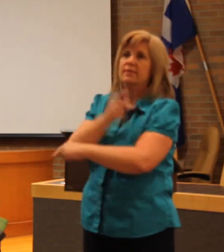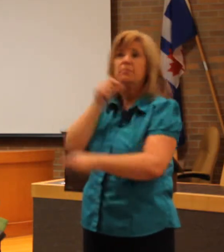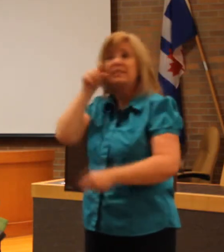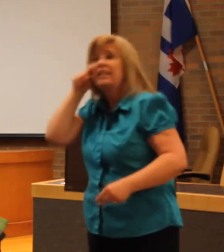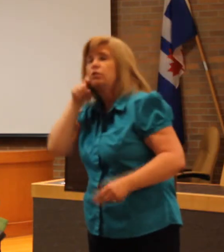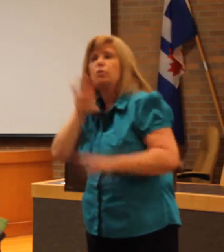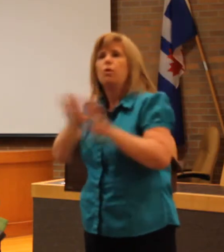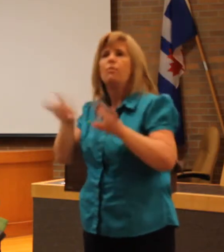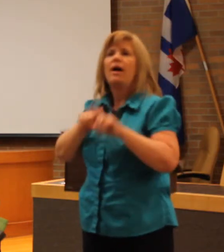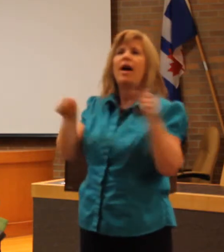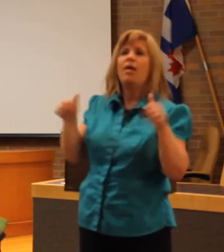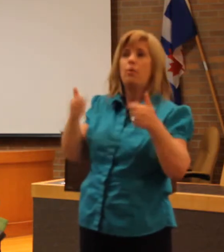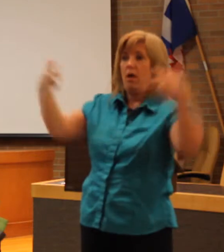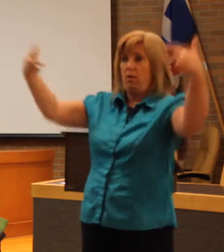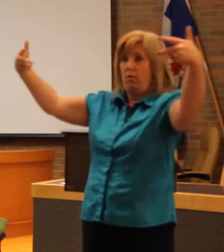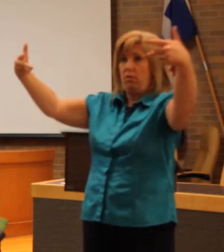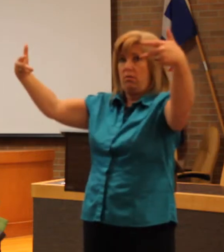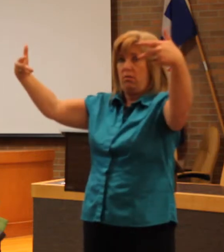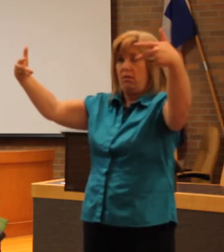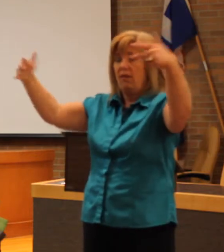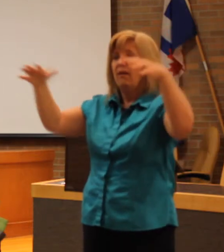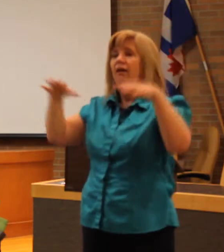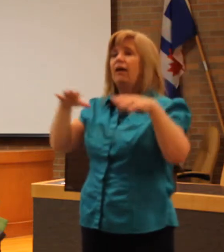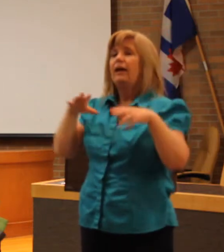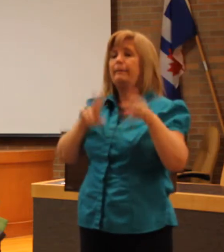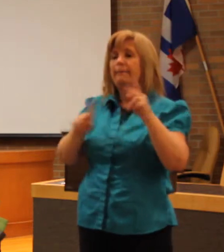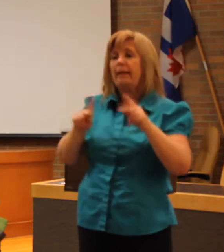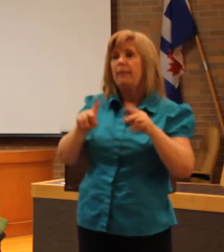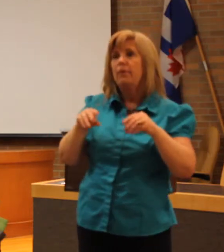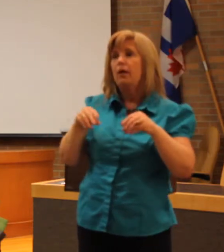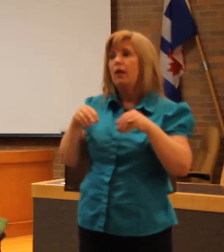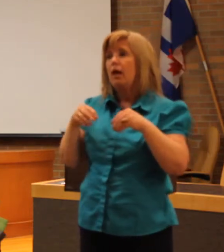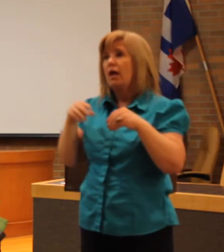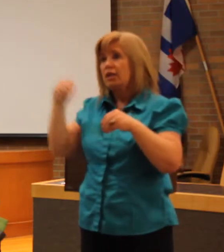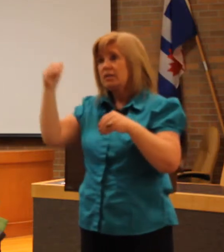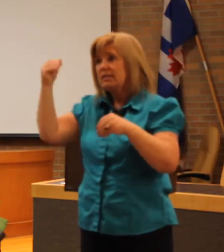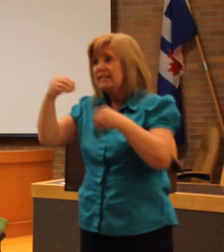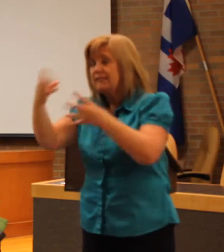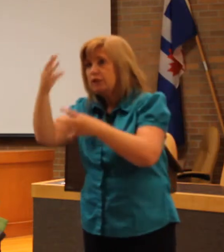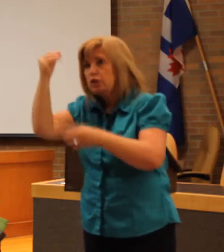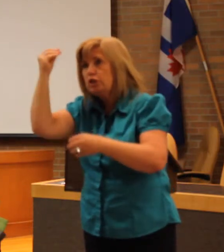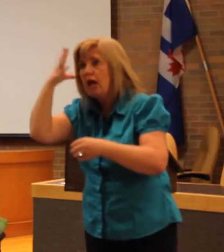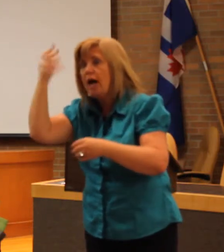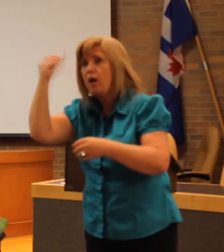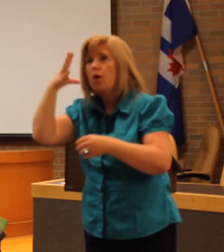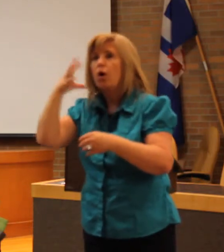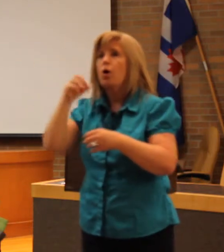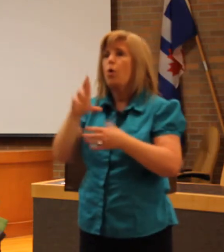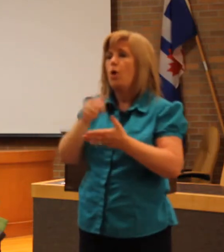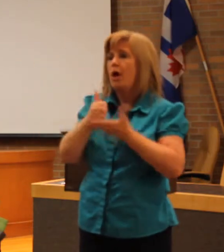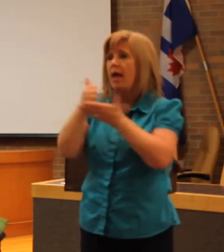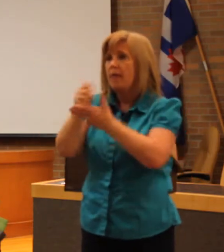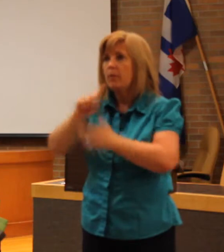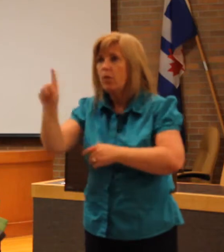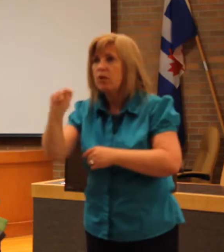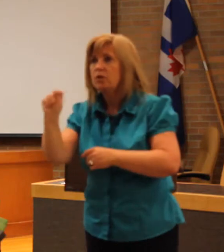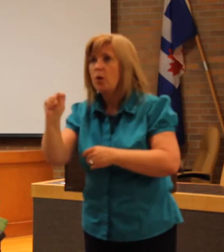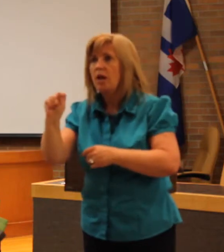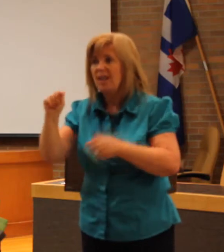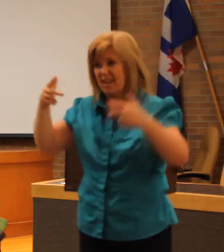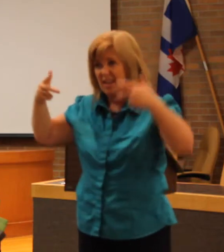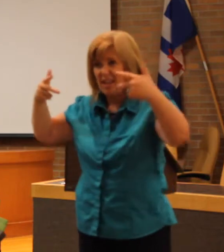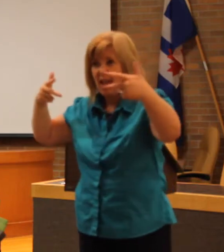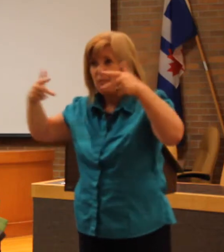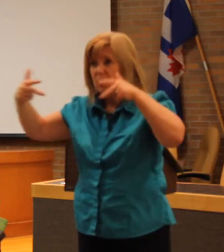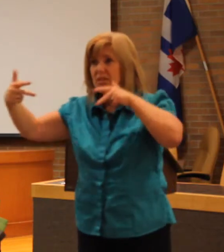cameras in an area where a caregiver is going to be showering somebody or assisting somebody with using the toilet, if there are